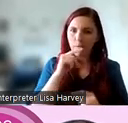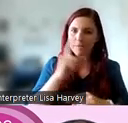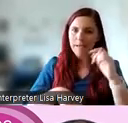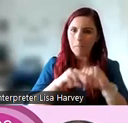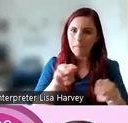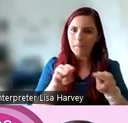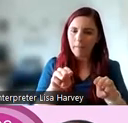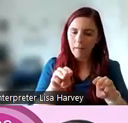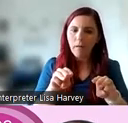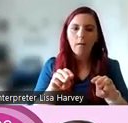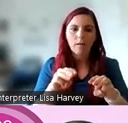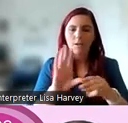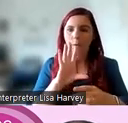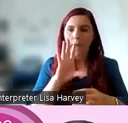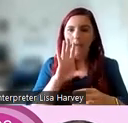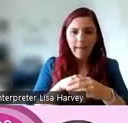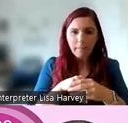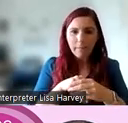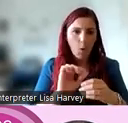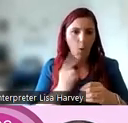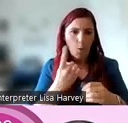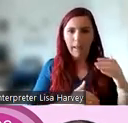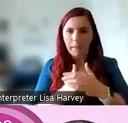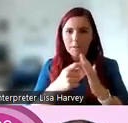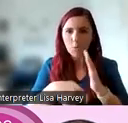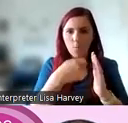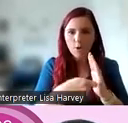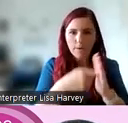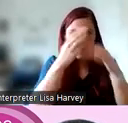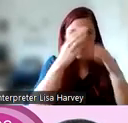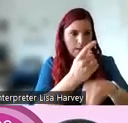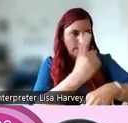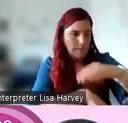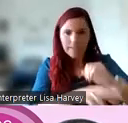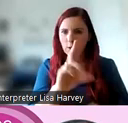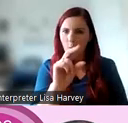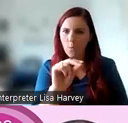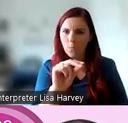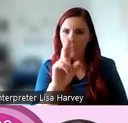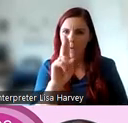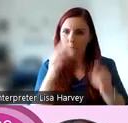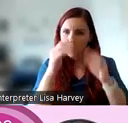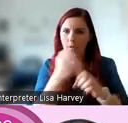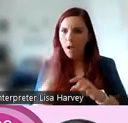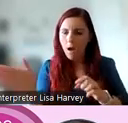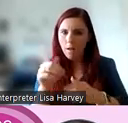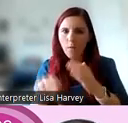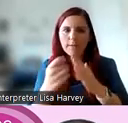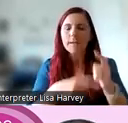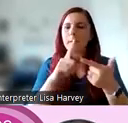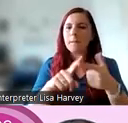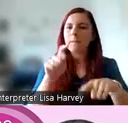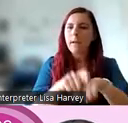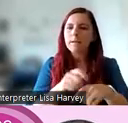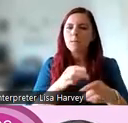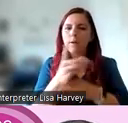so involvement should not be limited to projects that are disability focused only. Best practice denotes that disabled